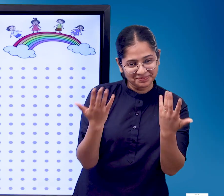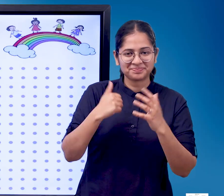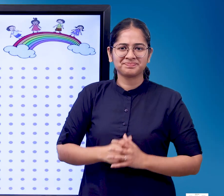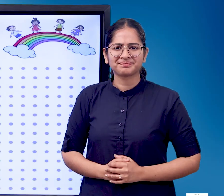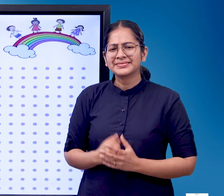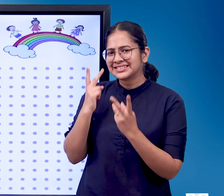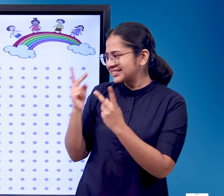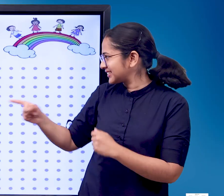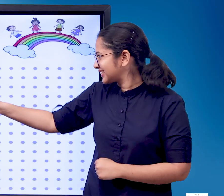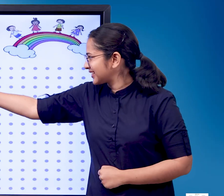along the dots